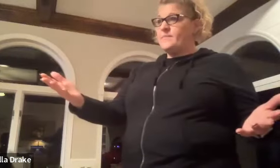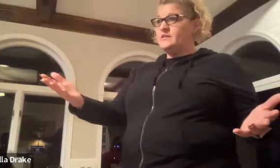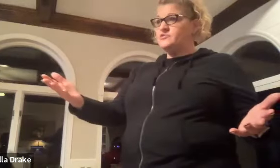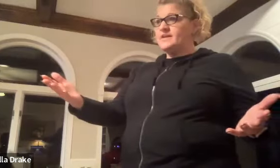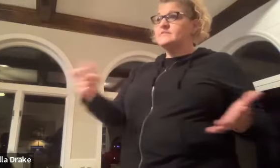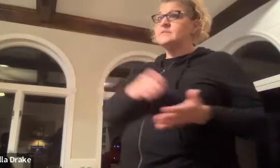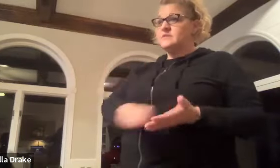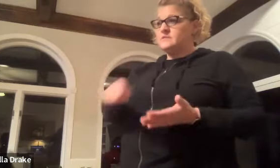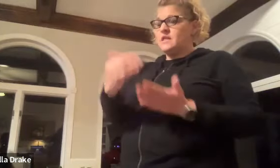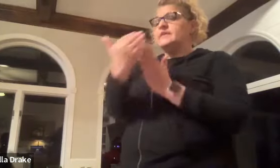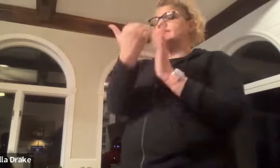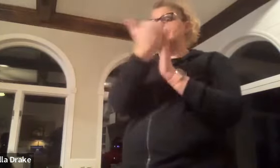email address list